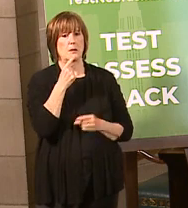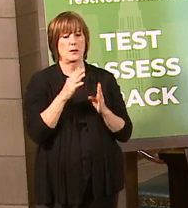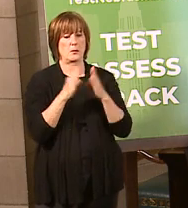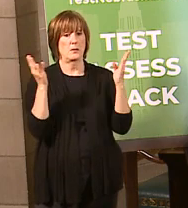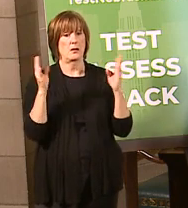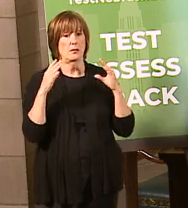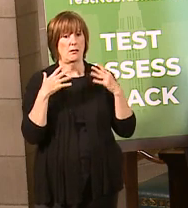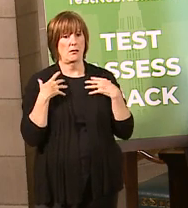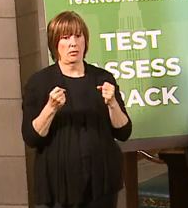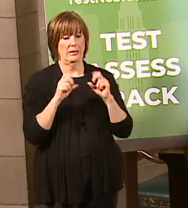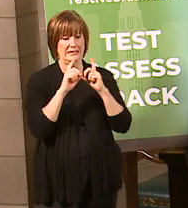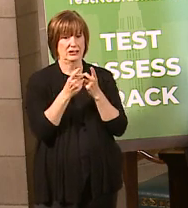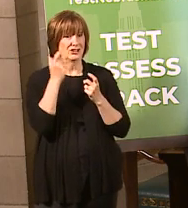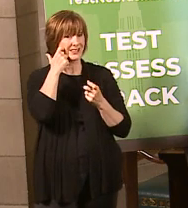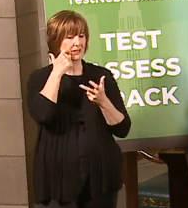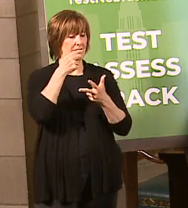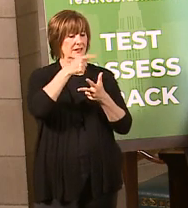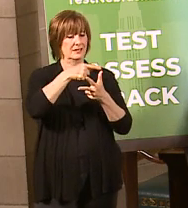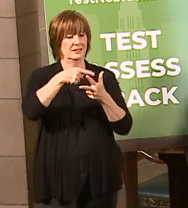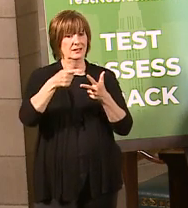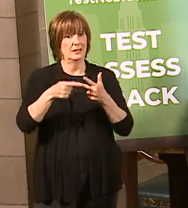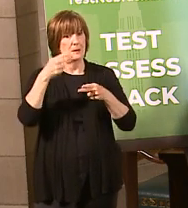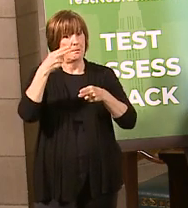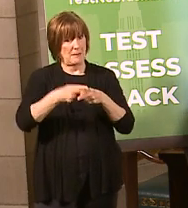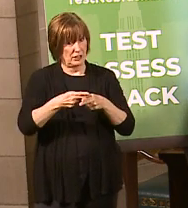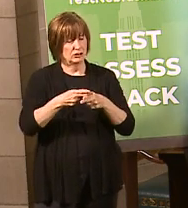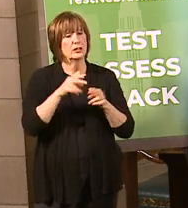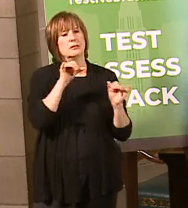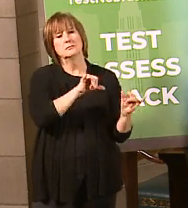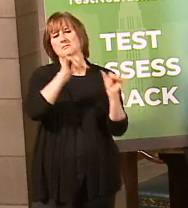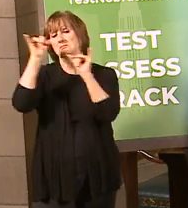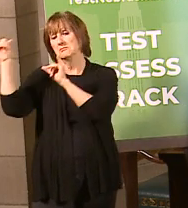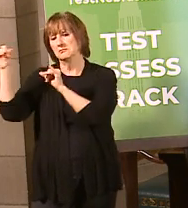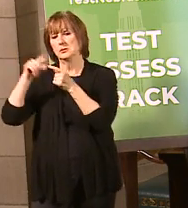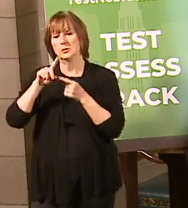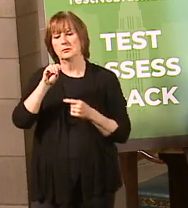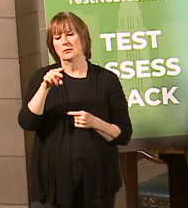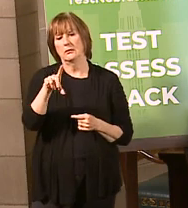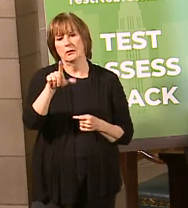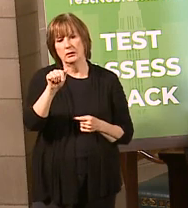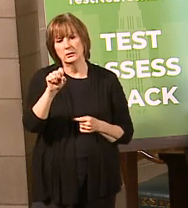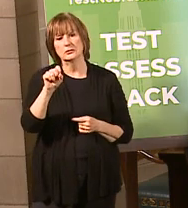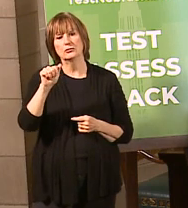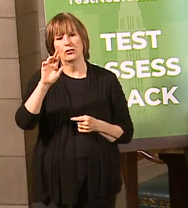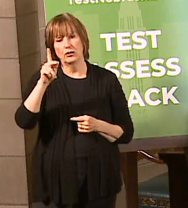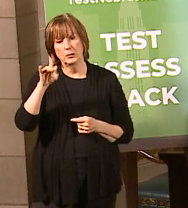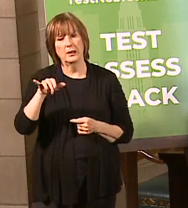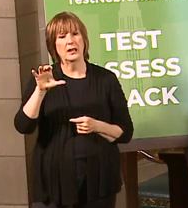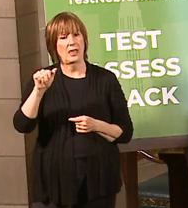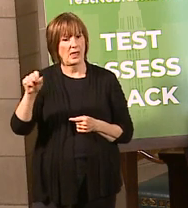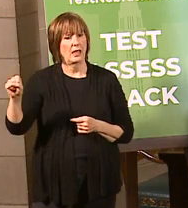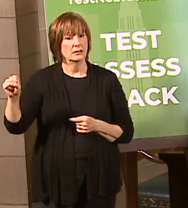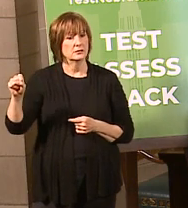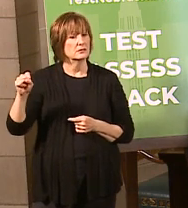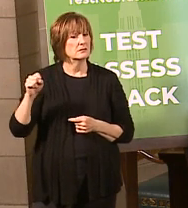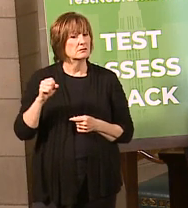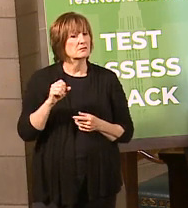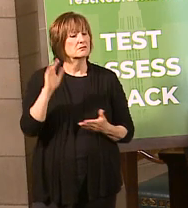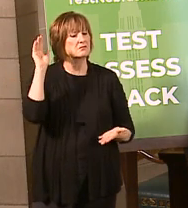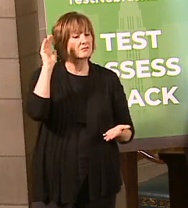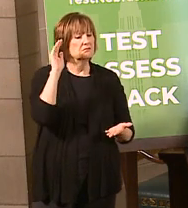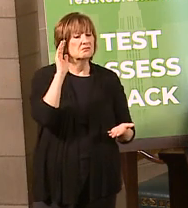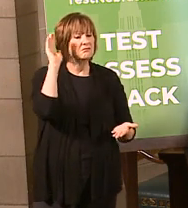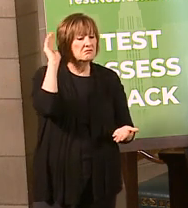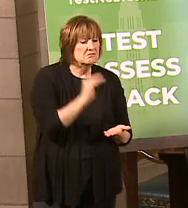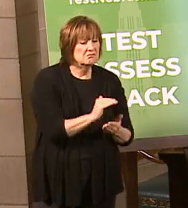just mentioned will be on lines with what Douglas, Sarpy, and Cass County have, so same sort of relaxation of the restrictions on